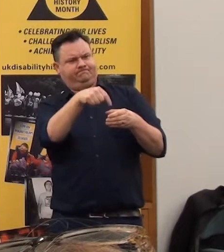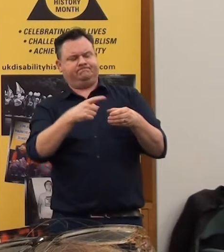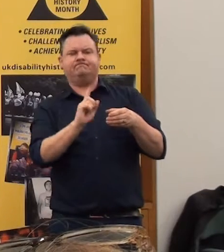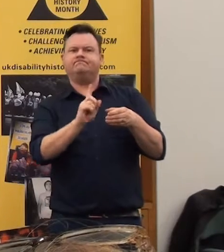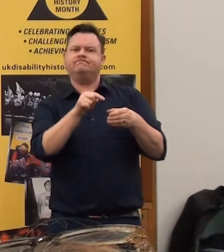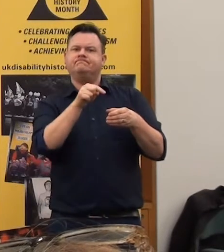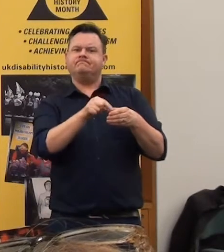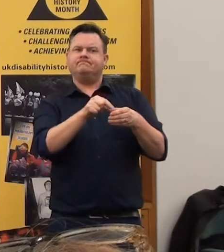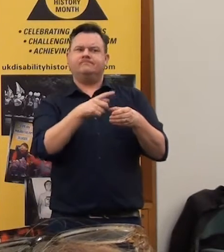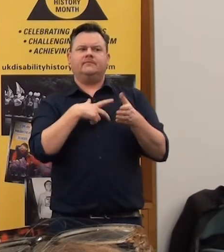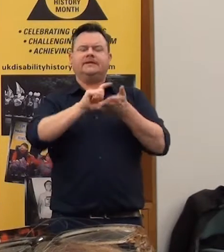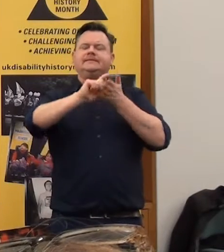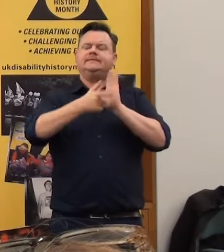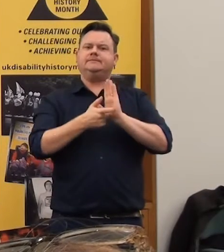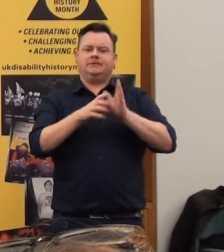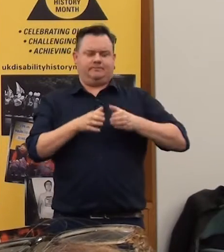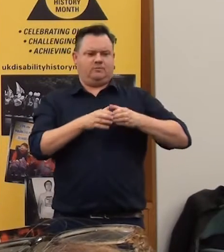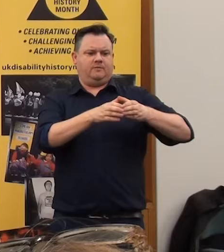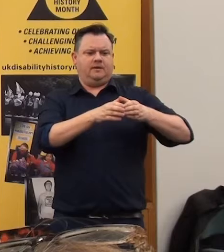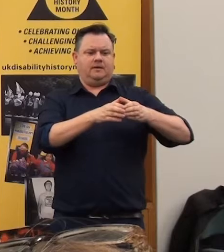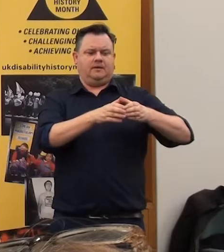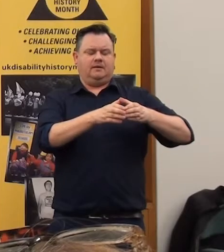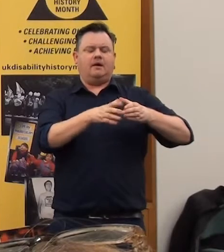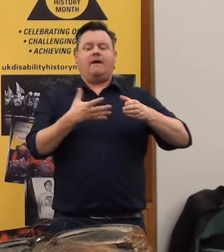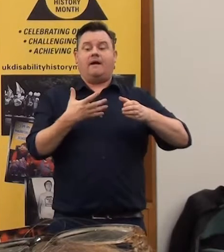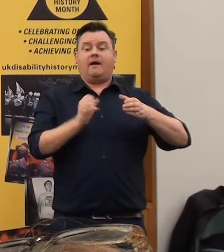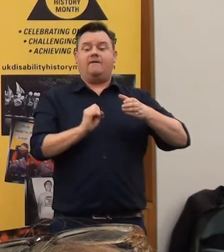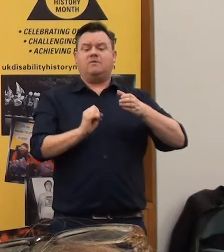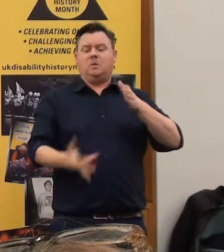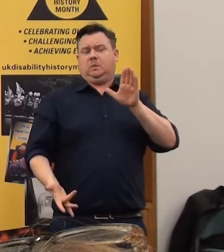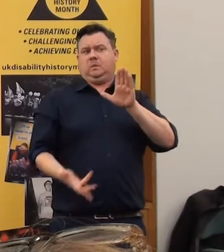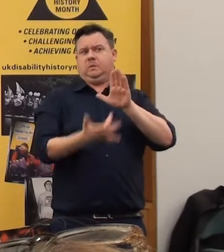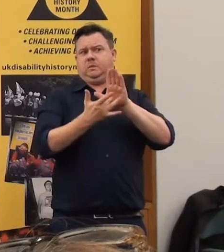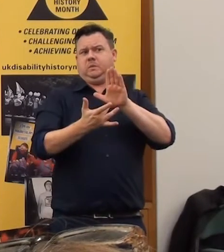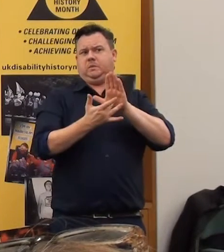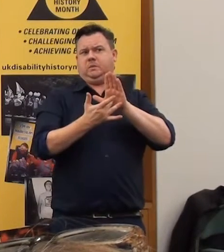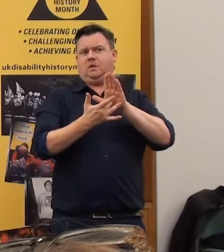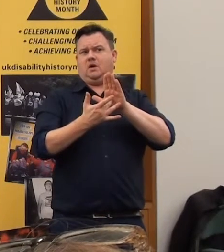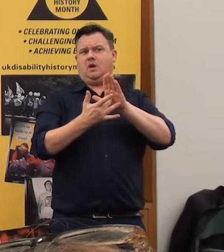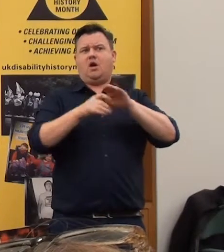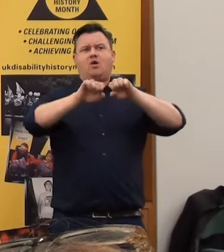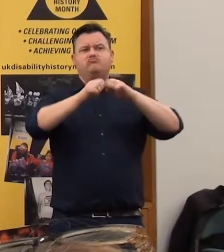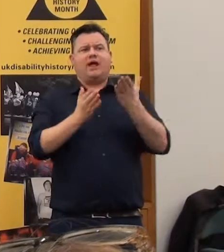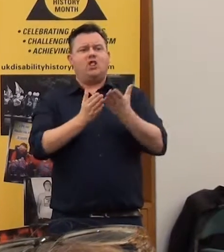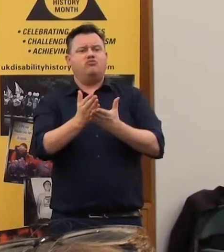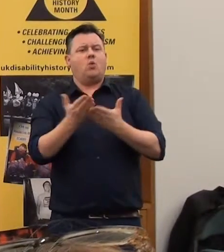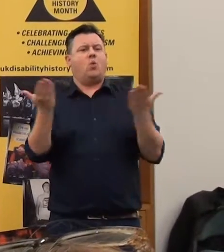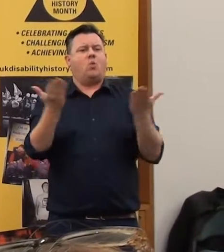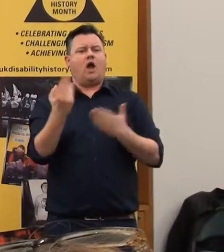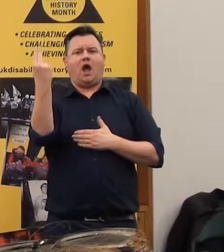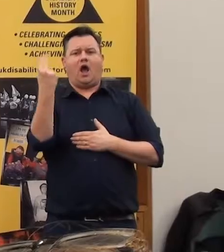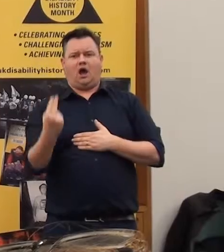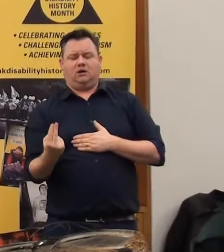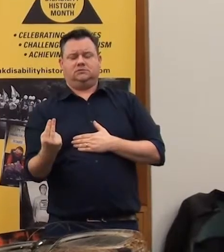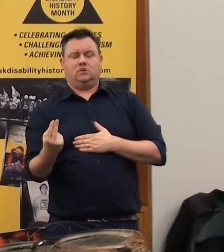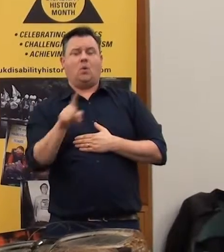to, in terms of disability movement, where we've been able to have some significant breakthroughs is in the arts. Because the arts have been able to get